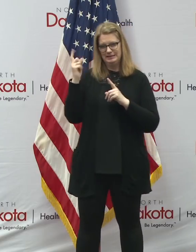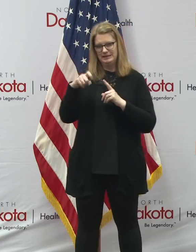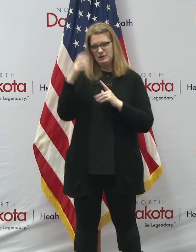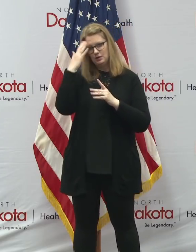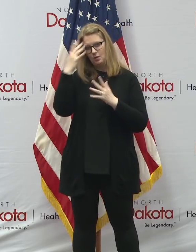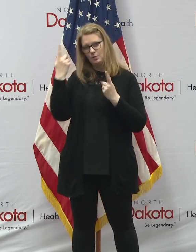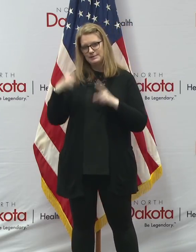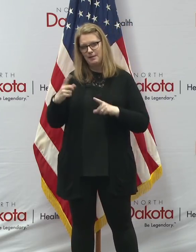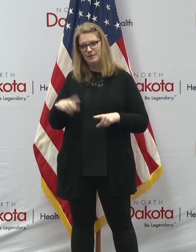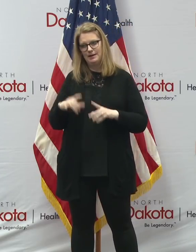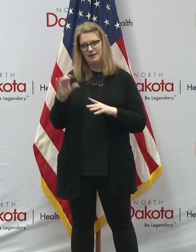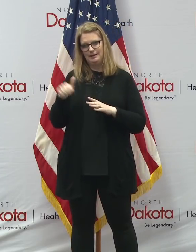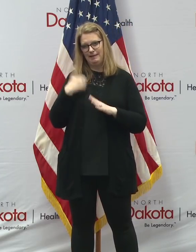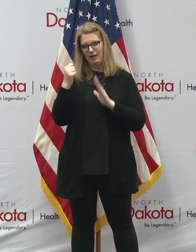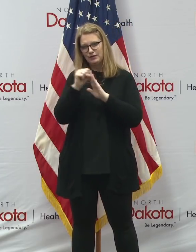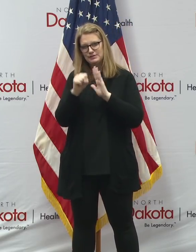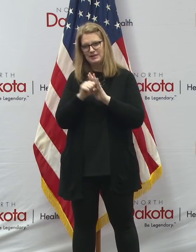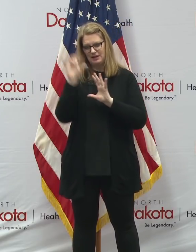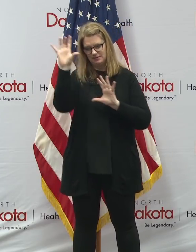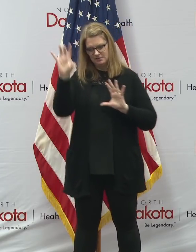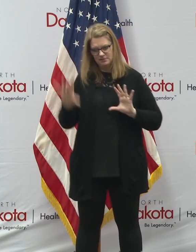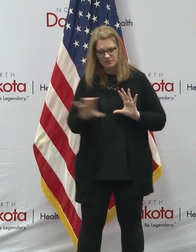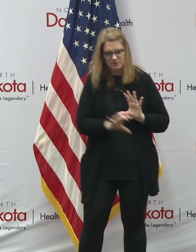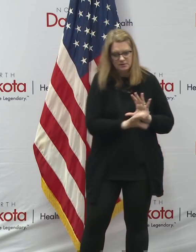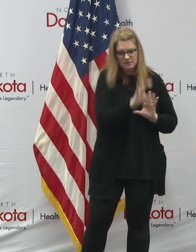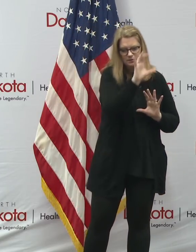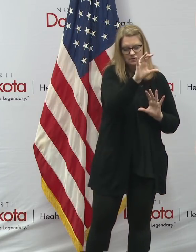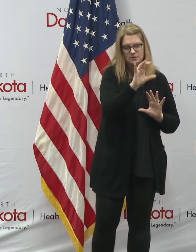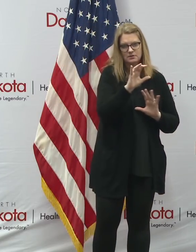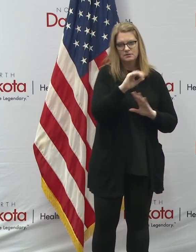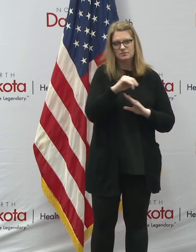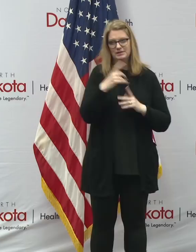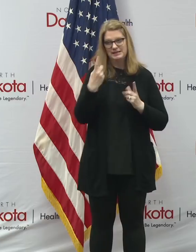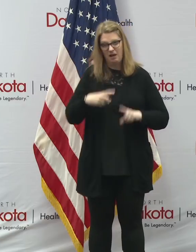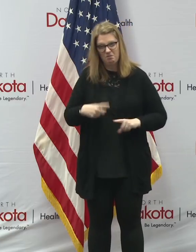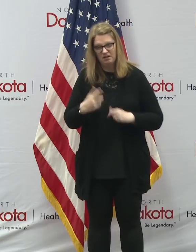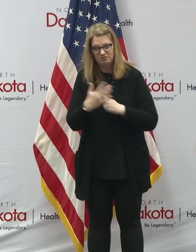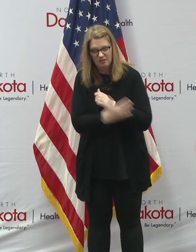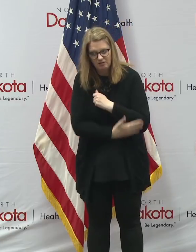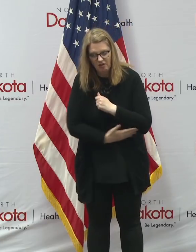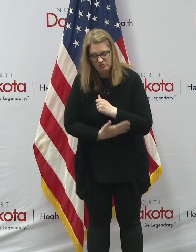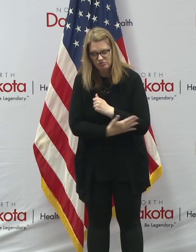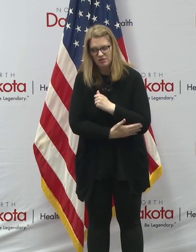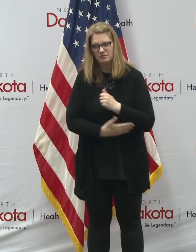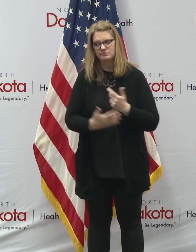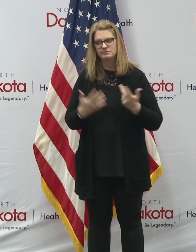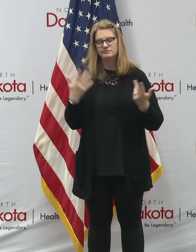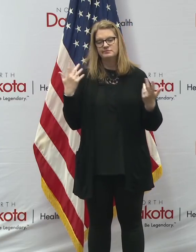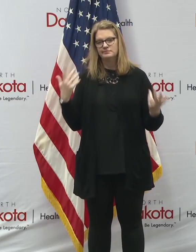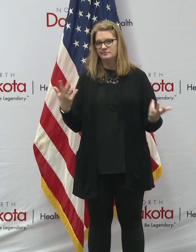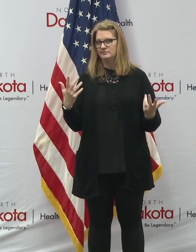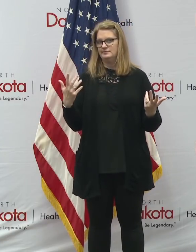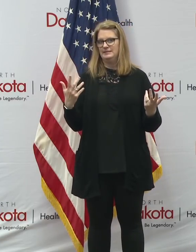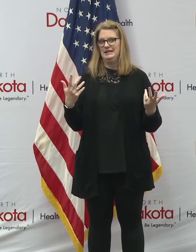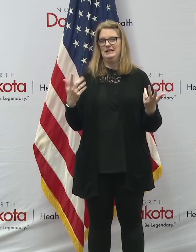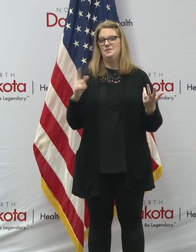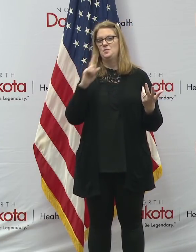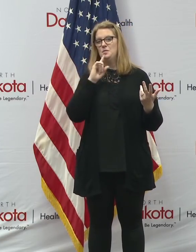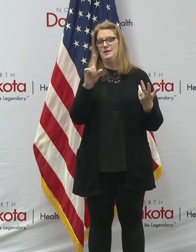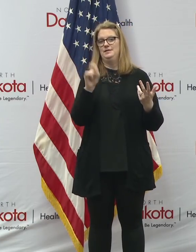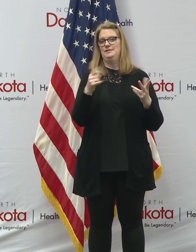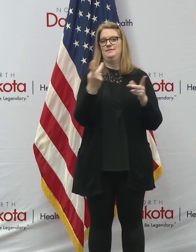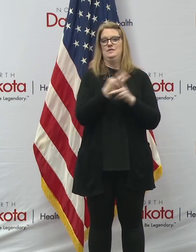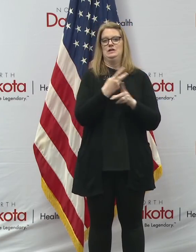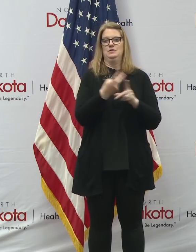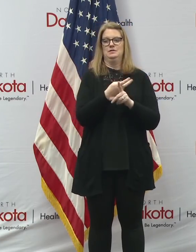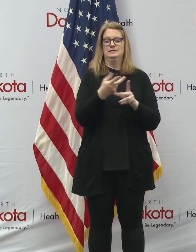happening in the country. There's a lot of factors that would go into that because, again, our objective here is to try to find that balance where